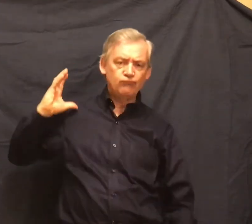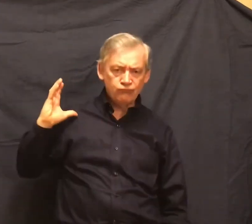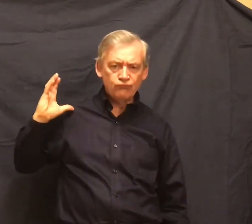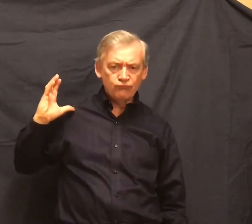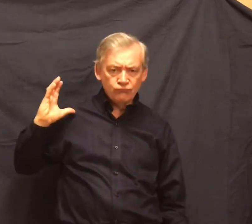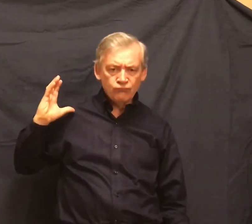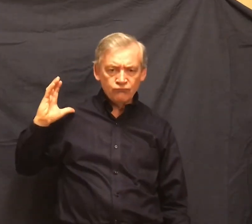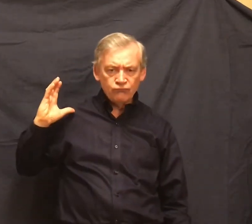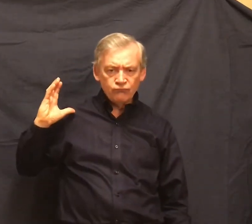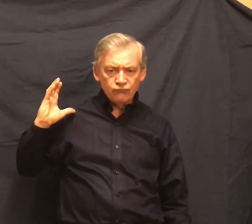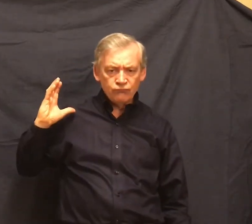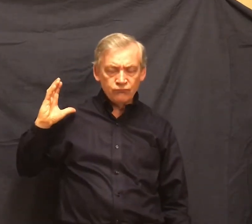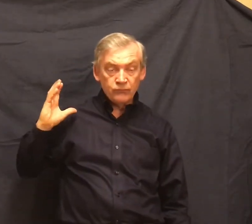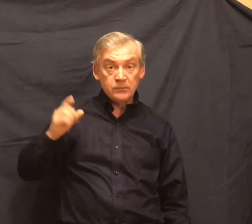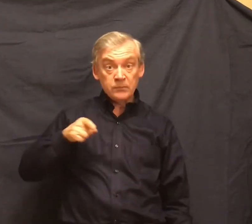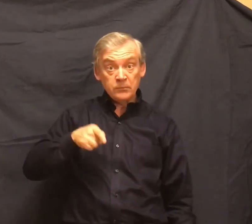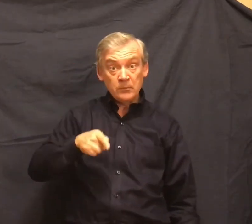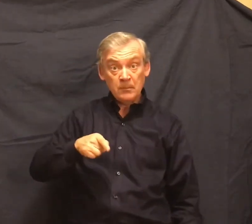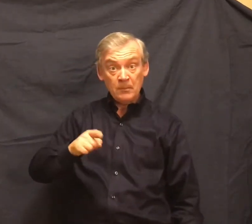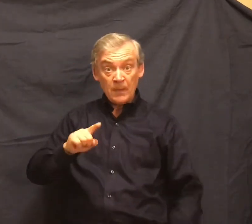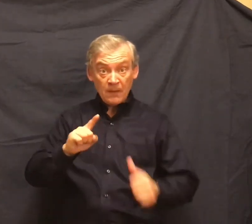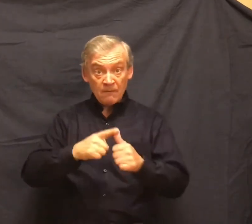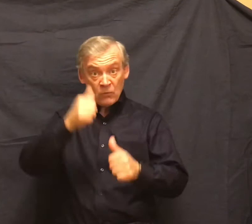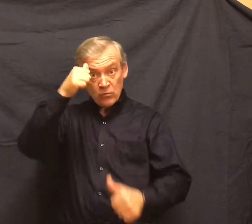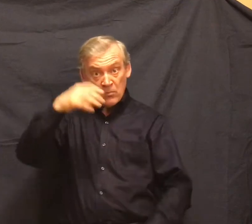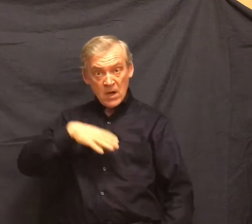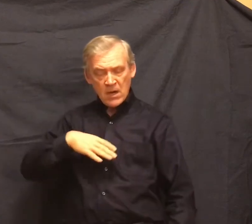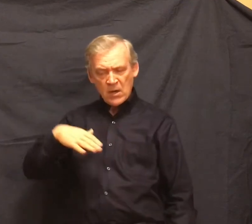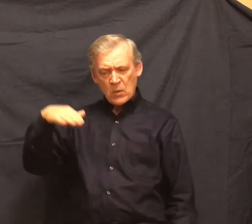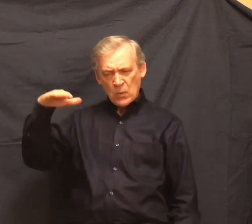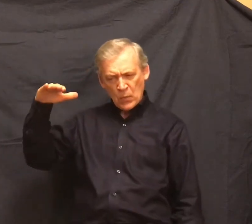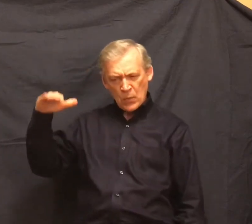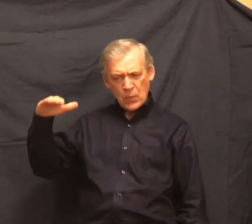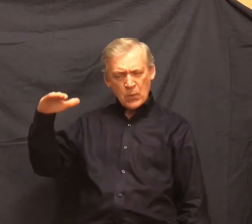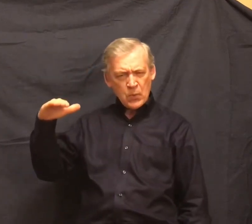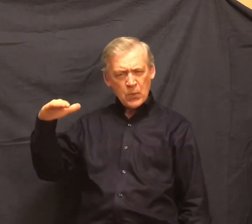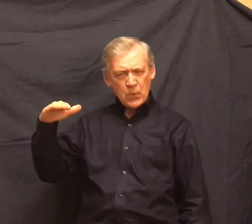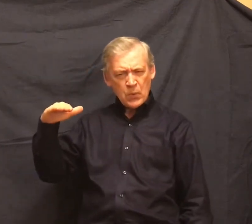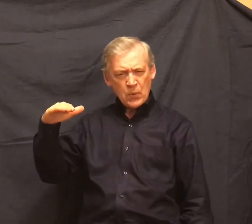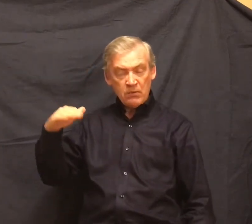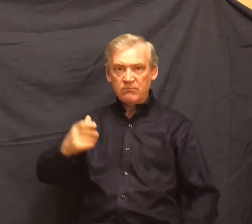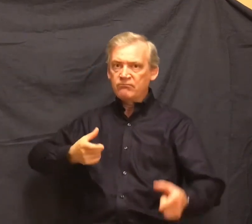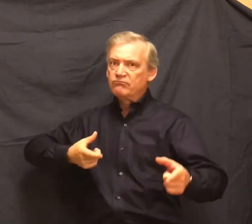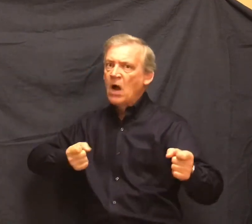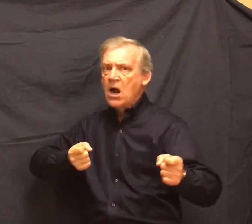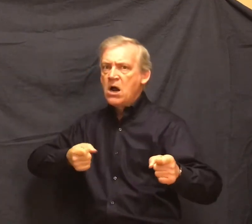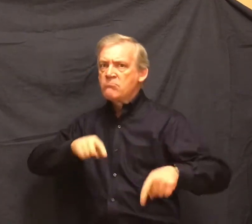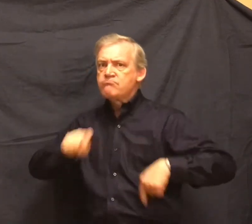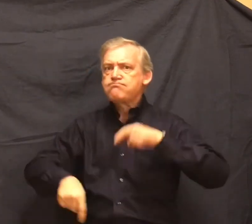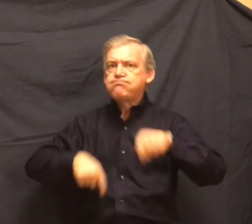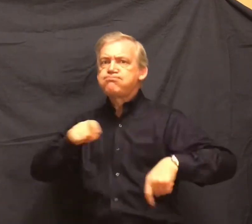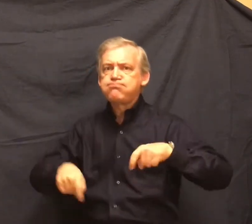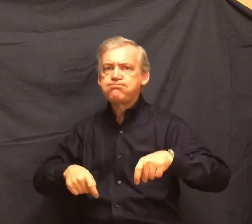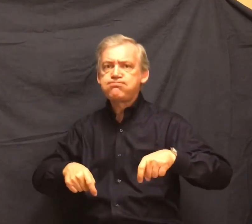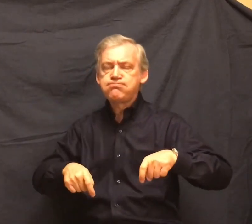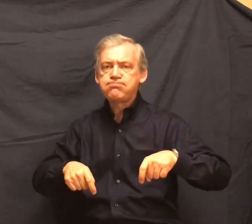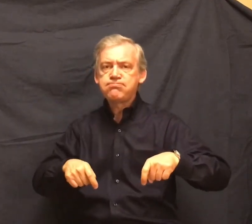The first man was small and quick, dark of face, with restless eyes and sharp, strong features.